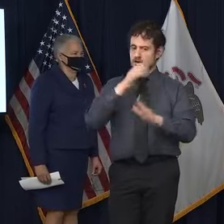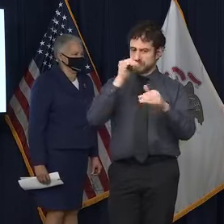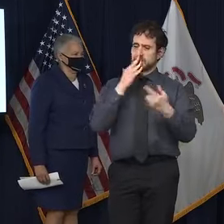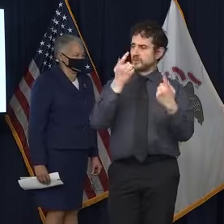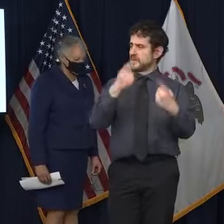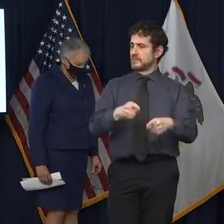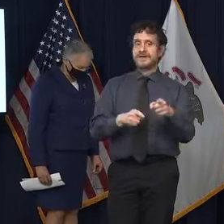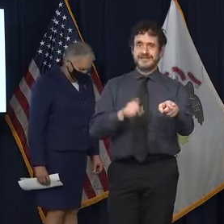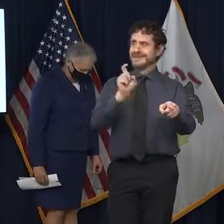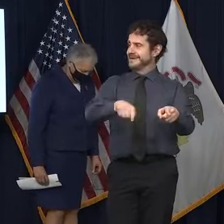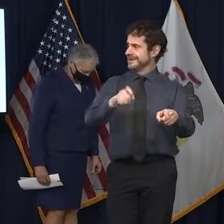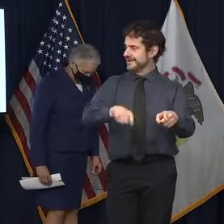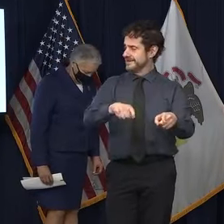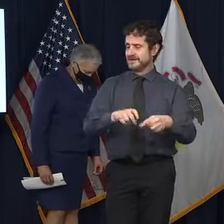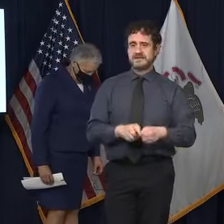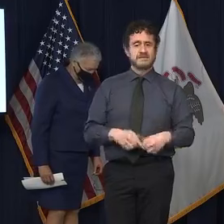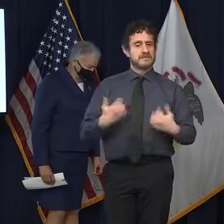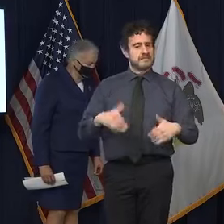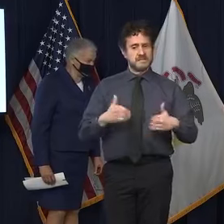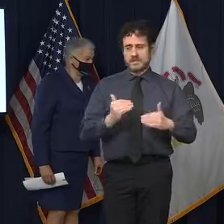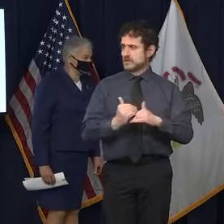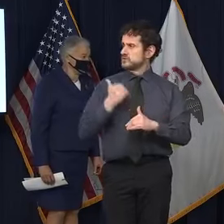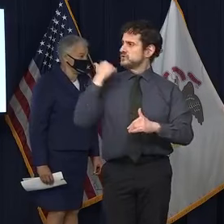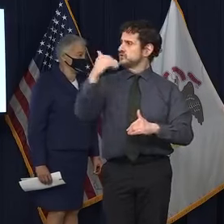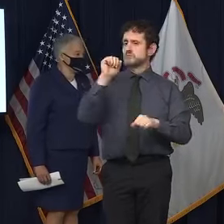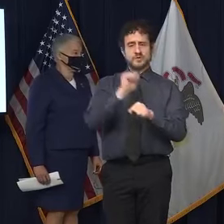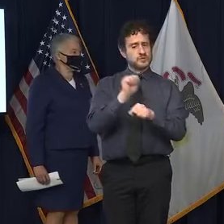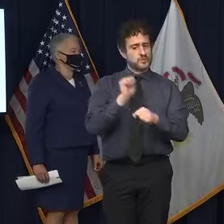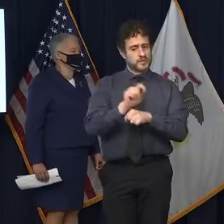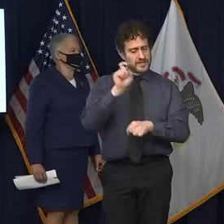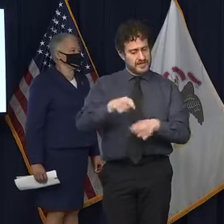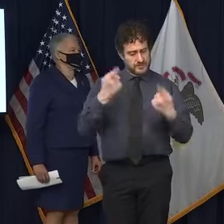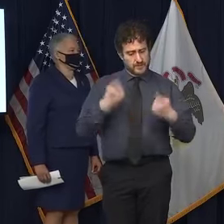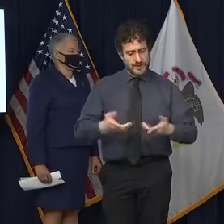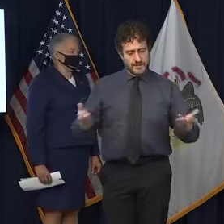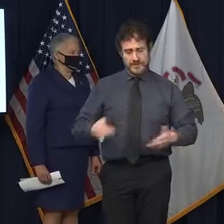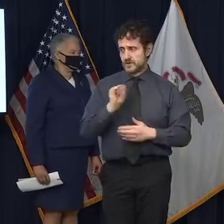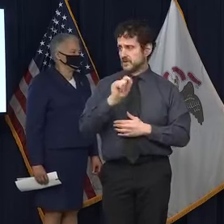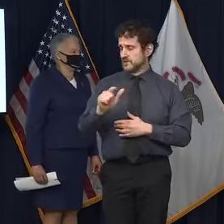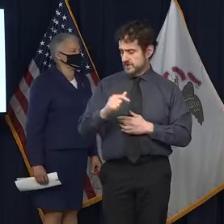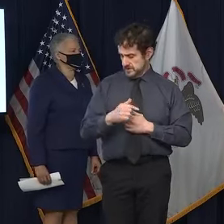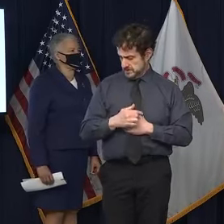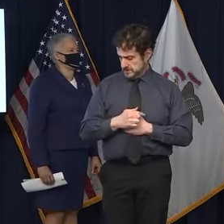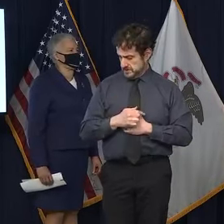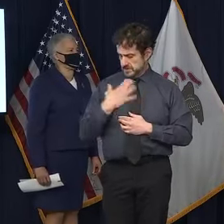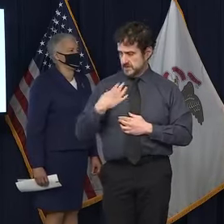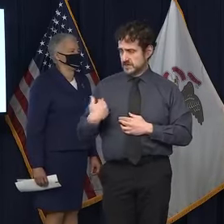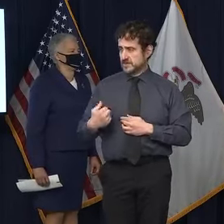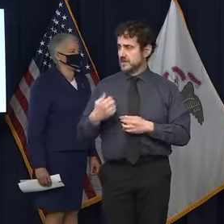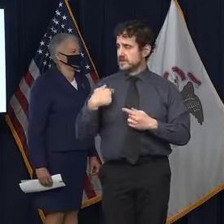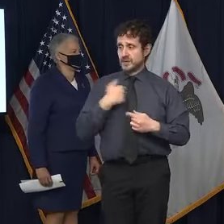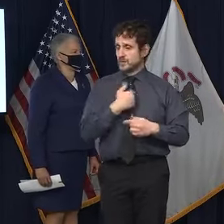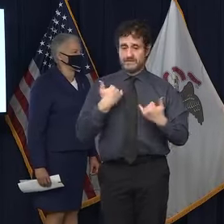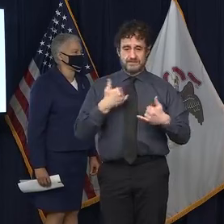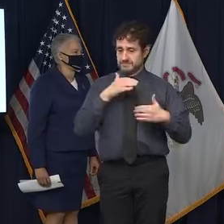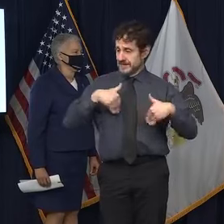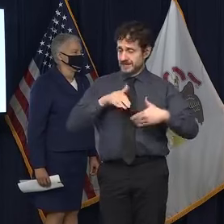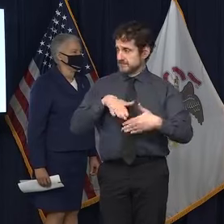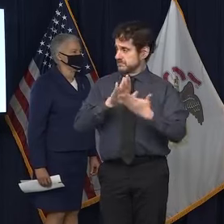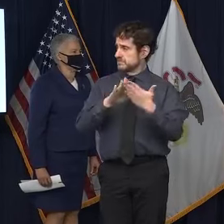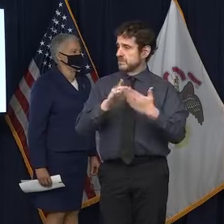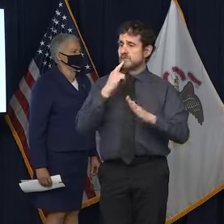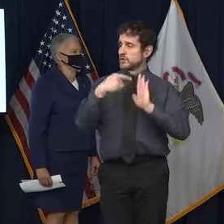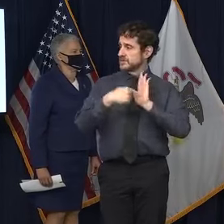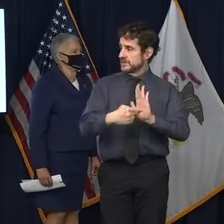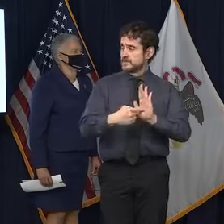to. They need to because there is too much that needs to be done in this state that has not been addressed. I'll just give one example